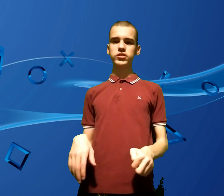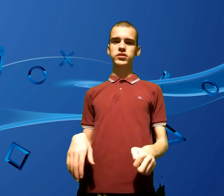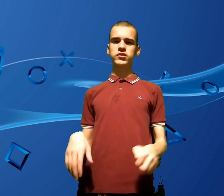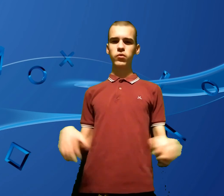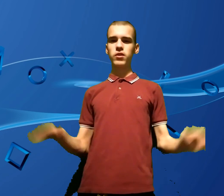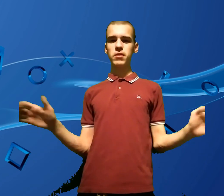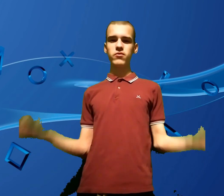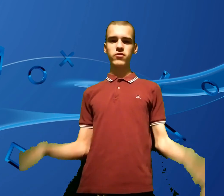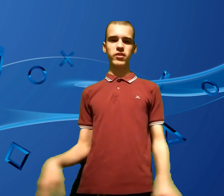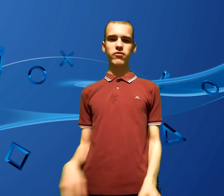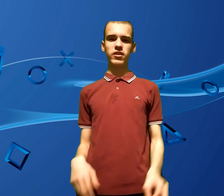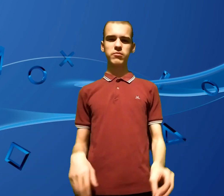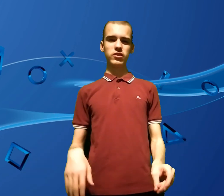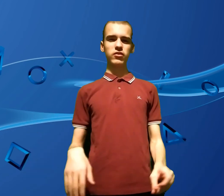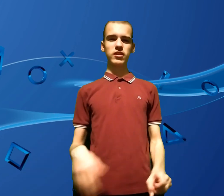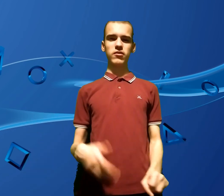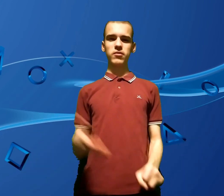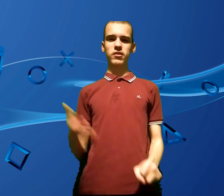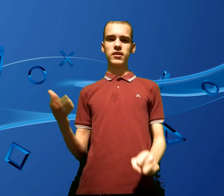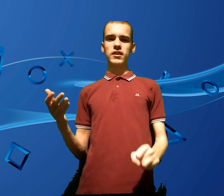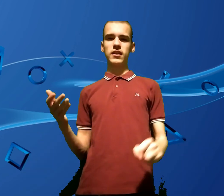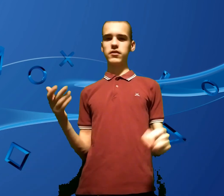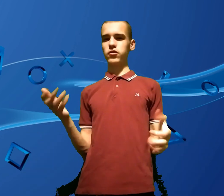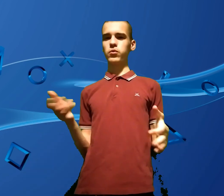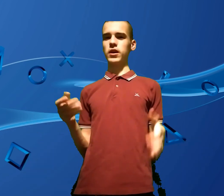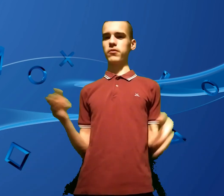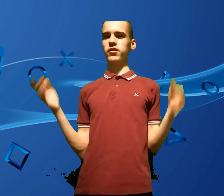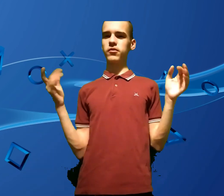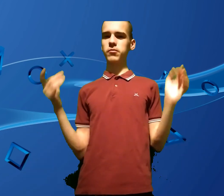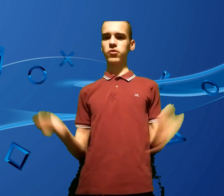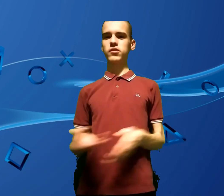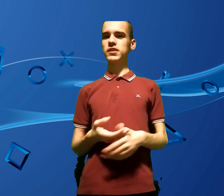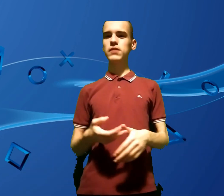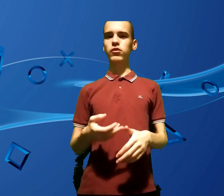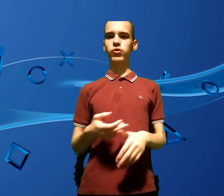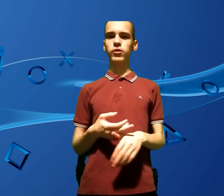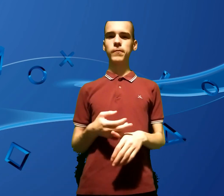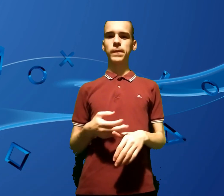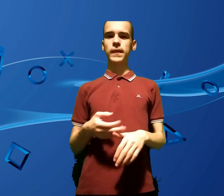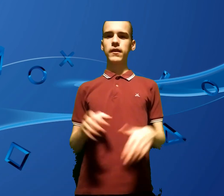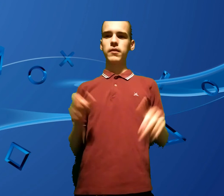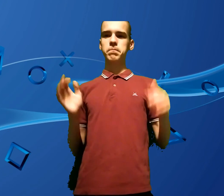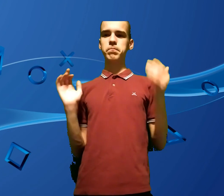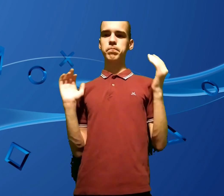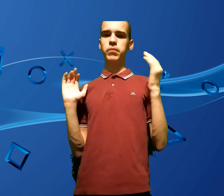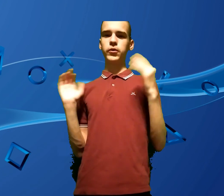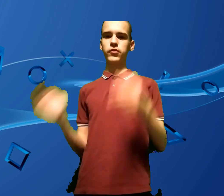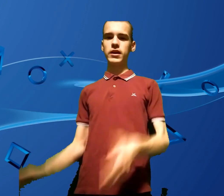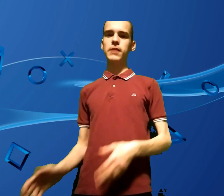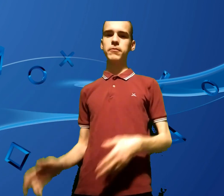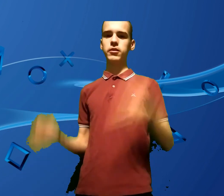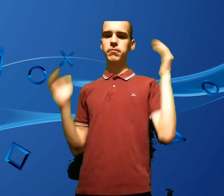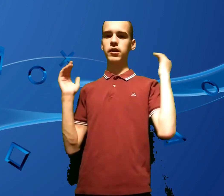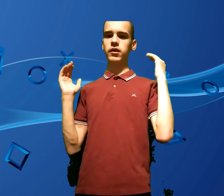snowy mountains and everything. It looked like some sort of, like a snow cabin. was like some sort of ski resort. But it was inhabited by